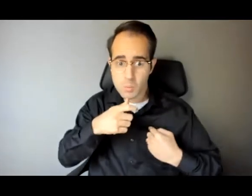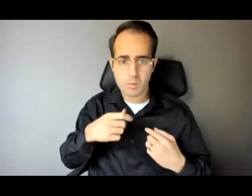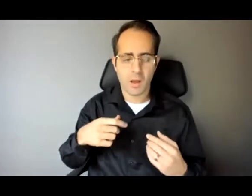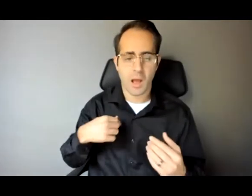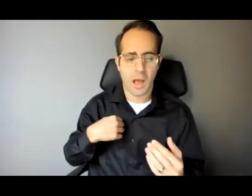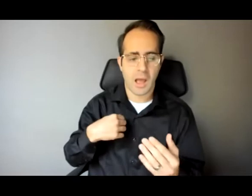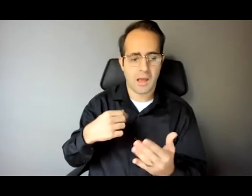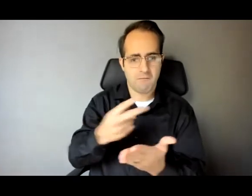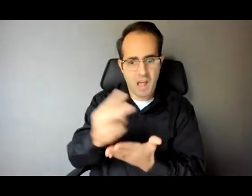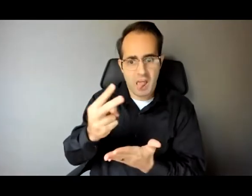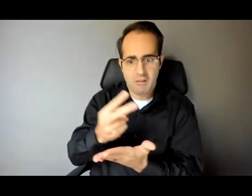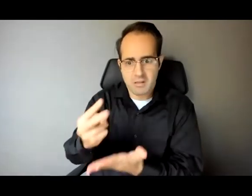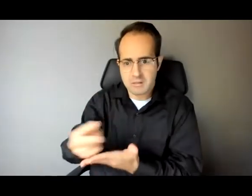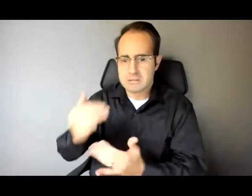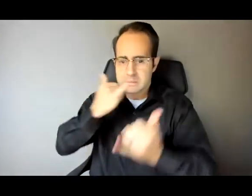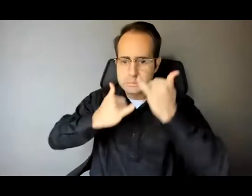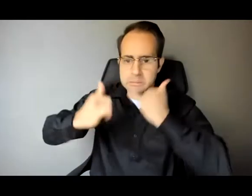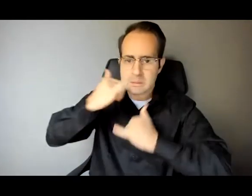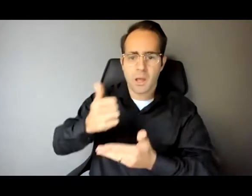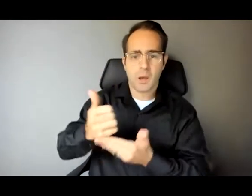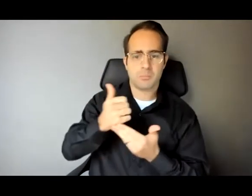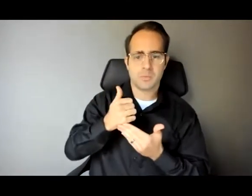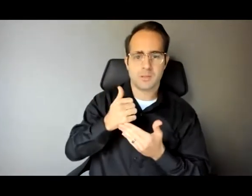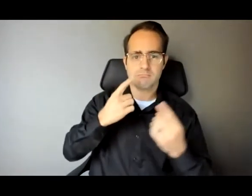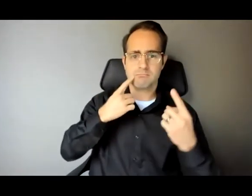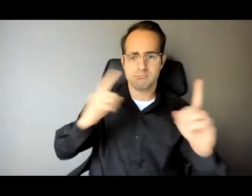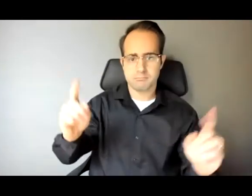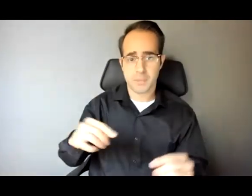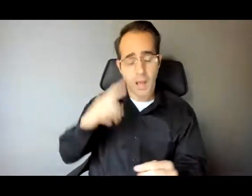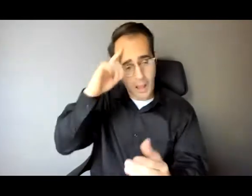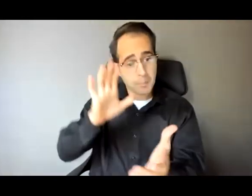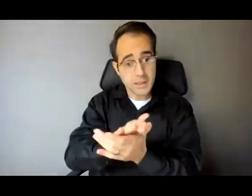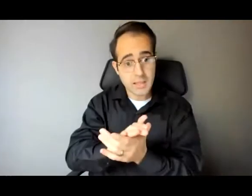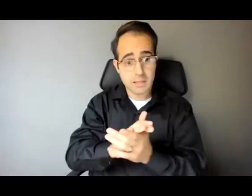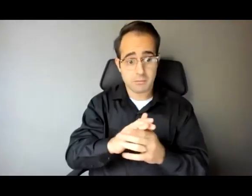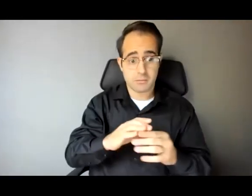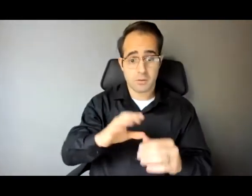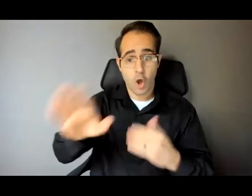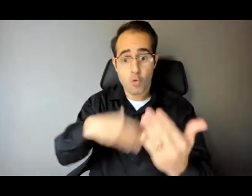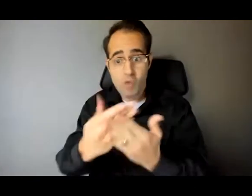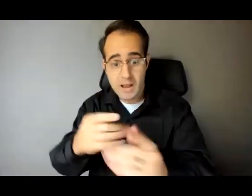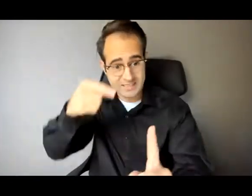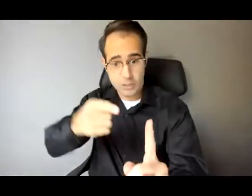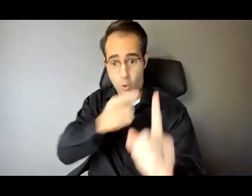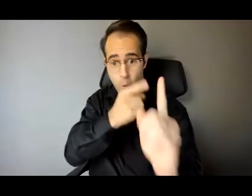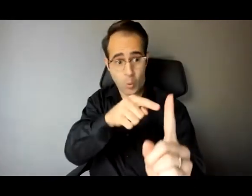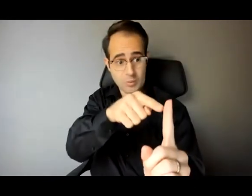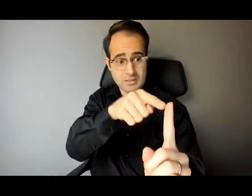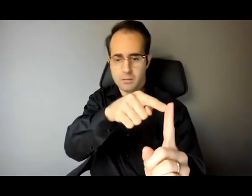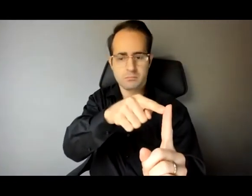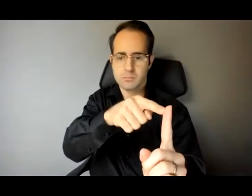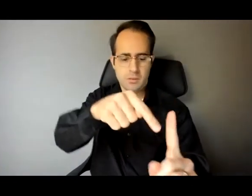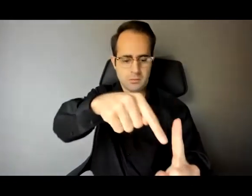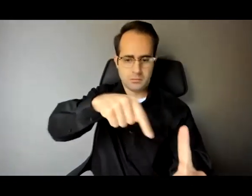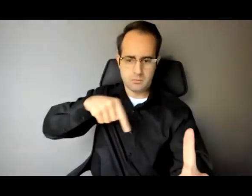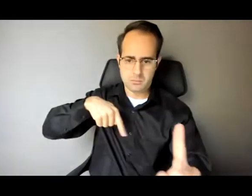a person who believes that the journey, not the destination, is what's most important. I believe that each of us are